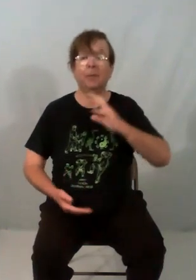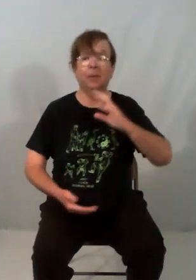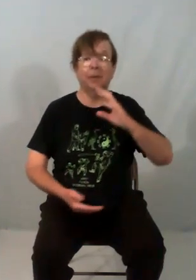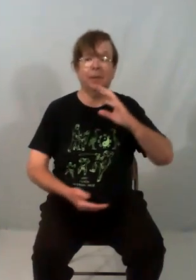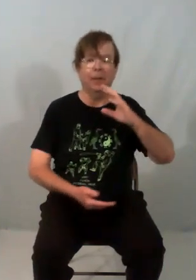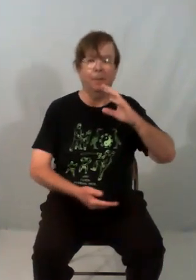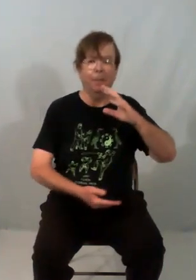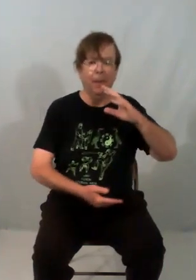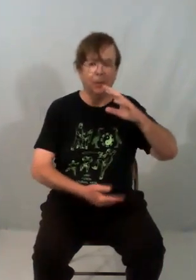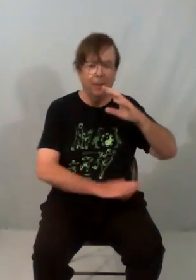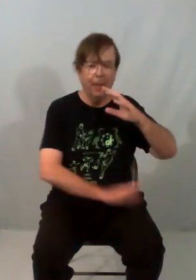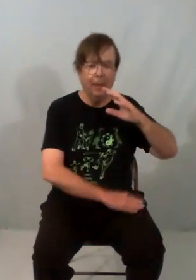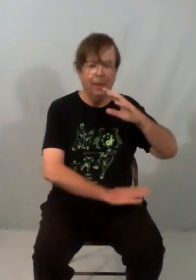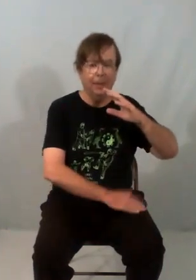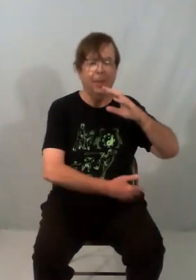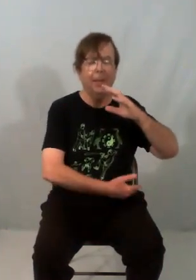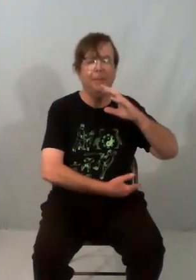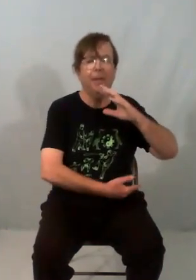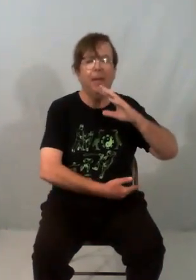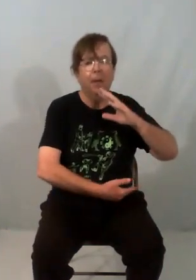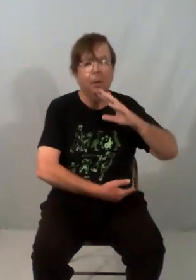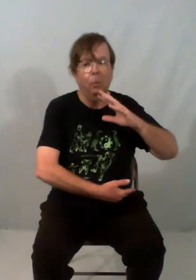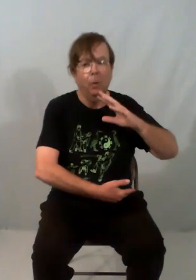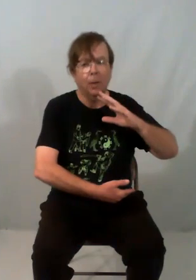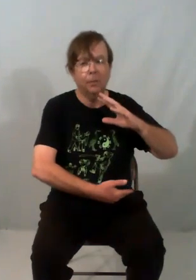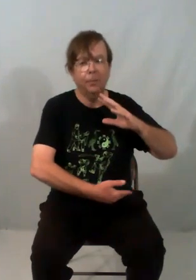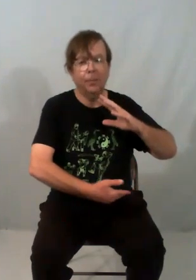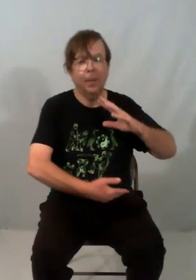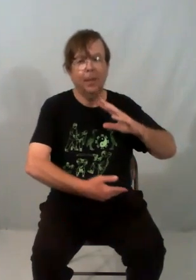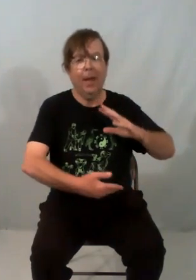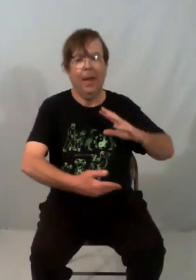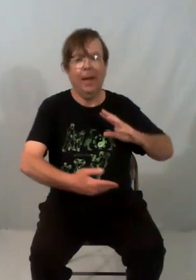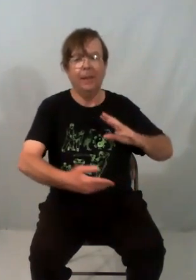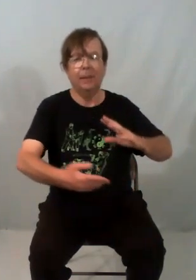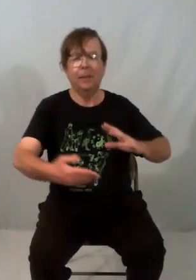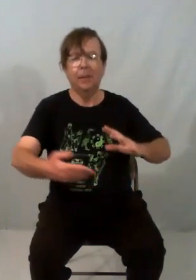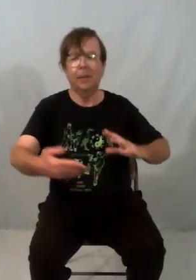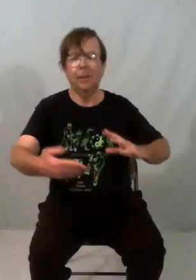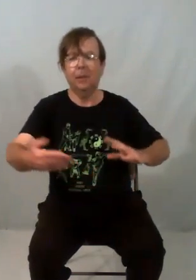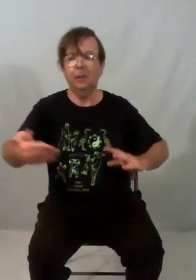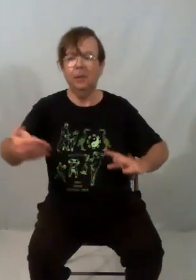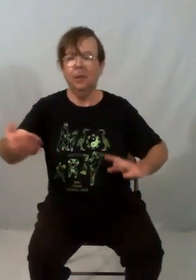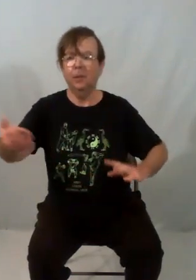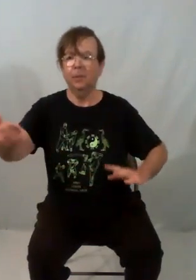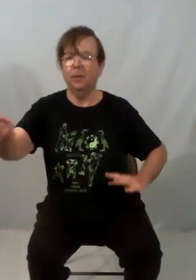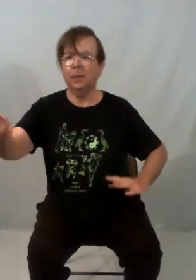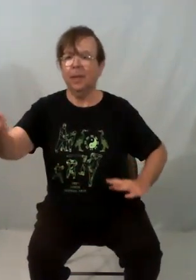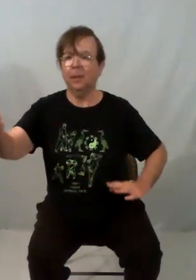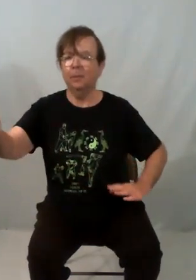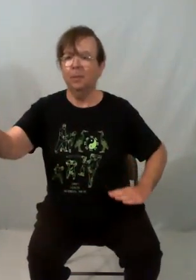of the time. So I'm here, my left hip. One, and two. Notice how the movements